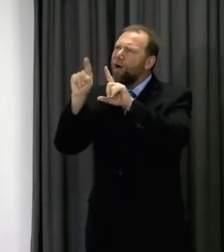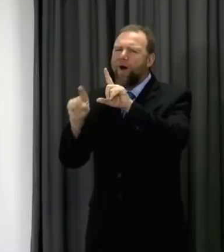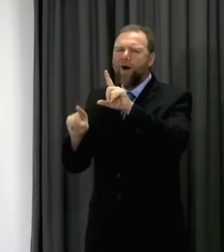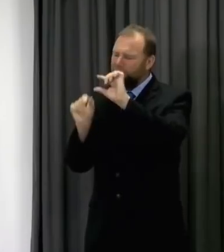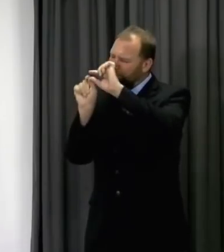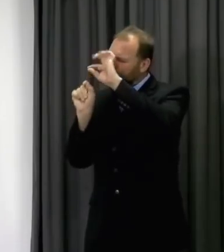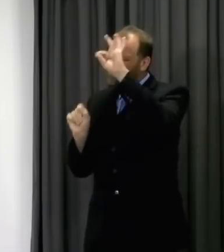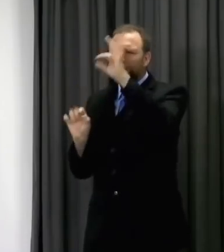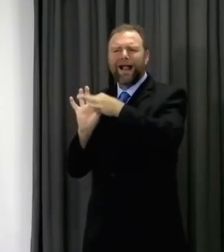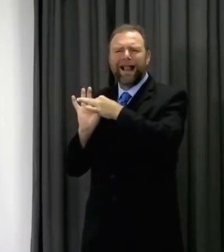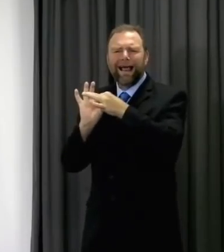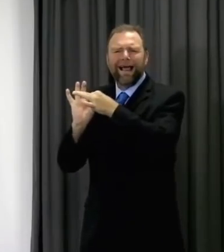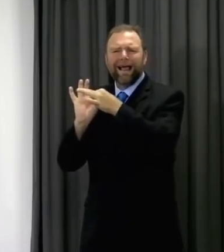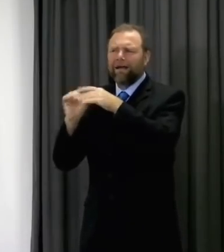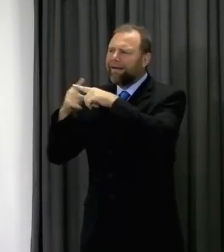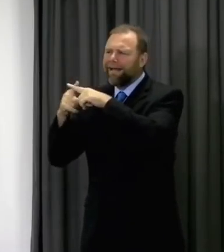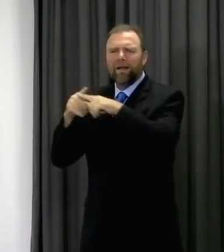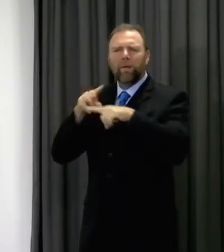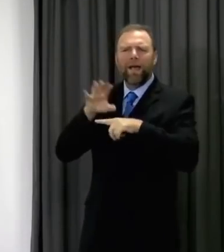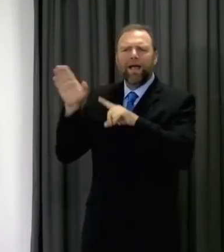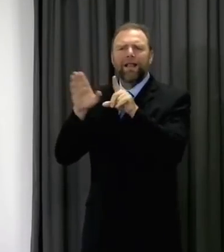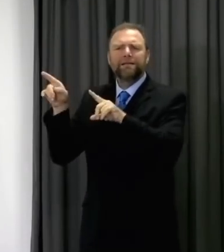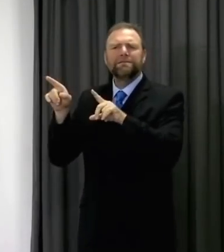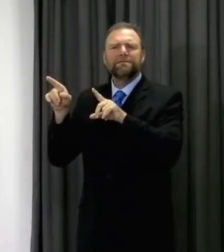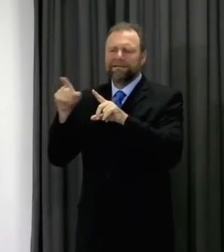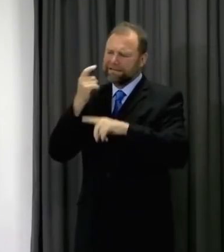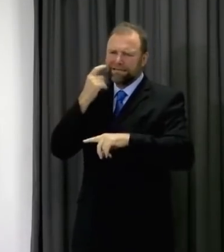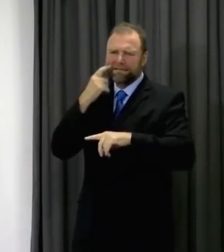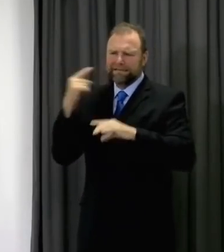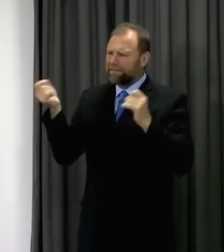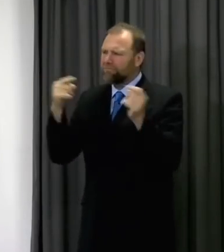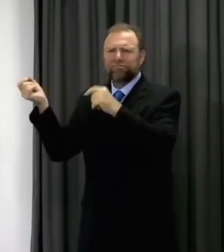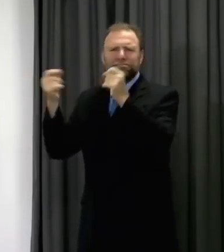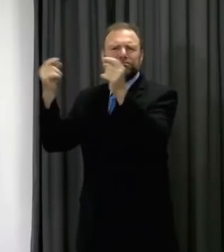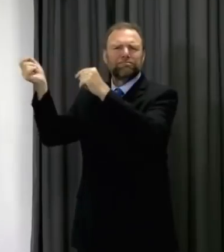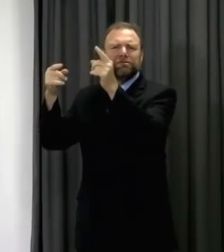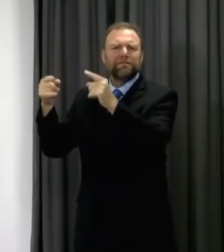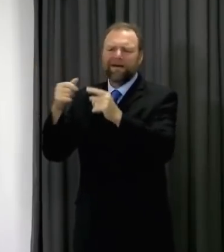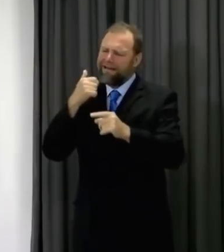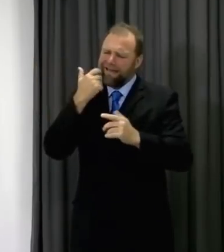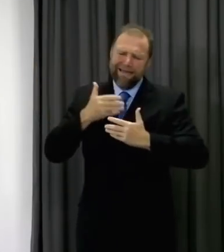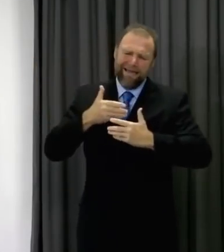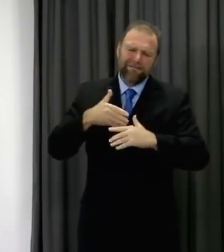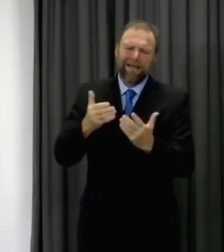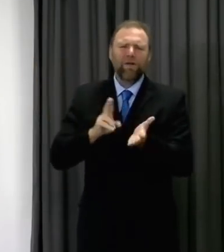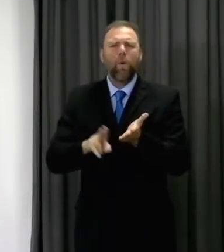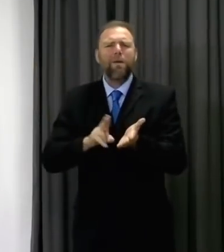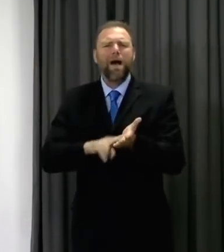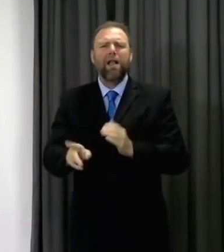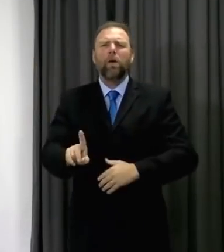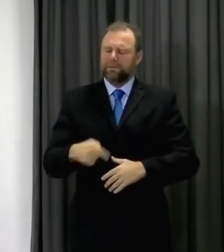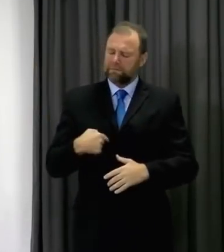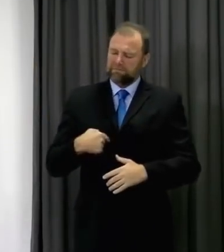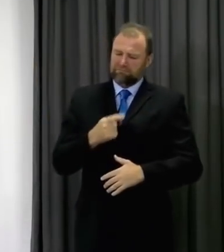border between Wales and England. Every day on a non-lockdown day, almost 150